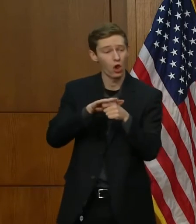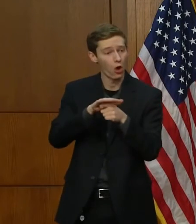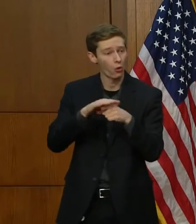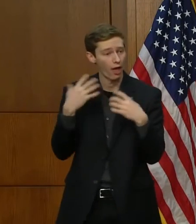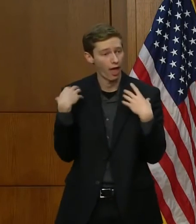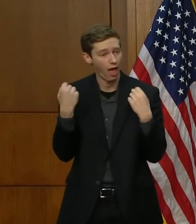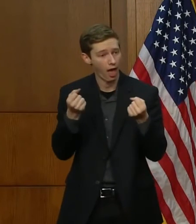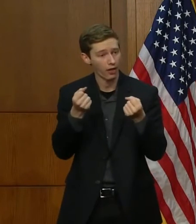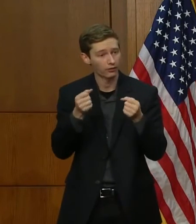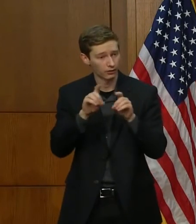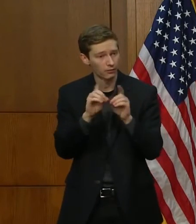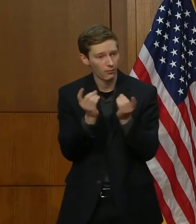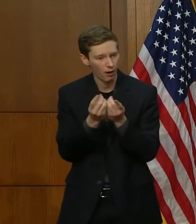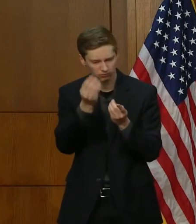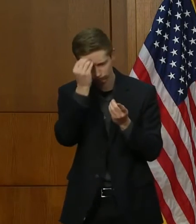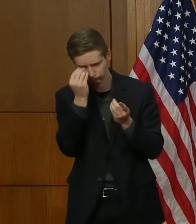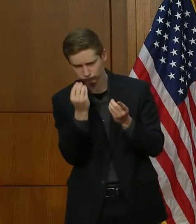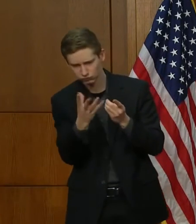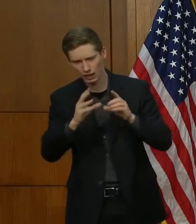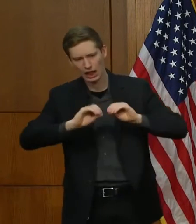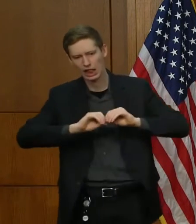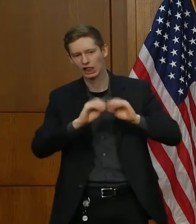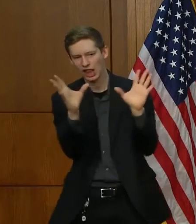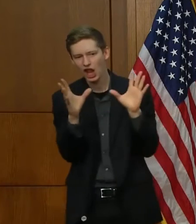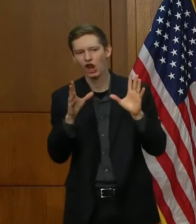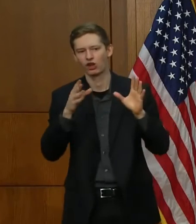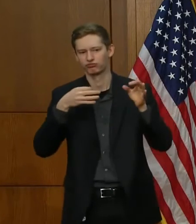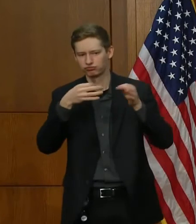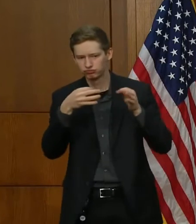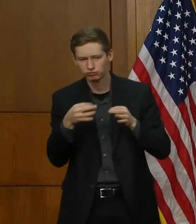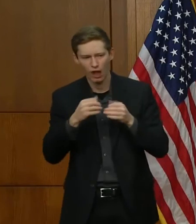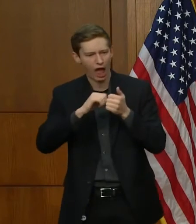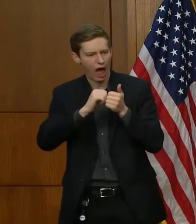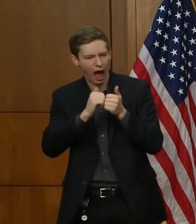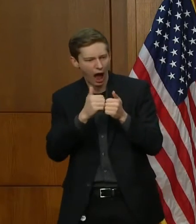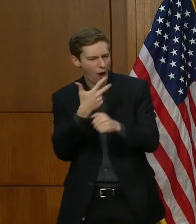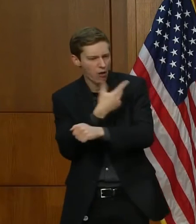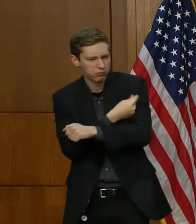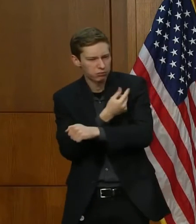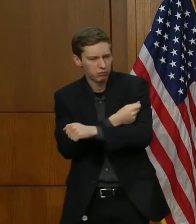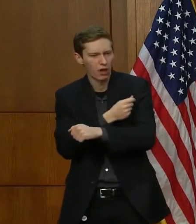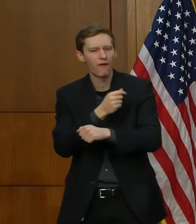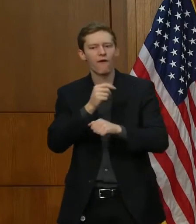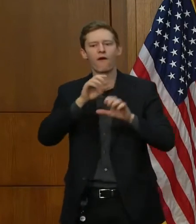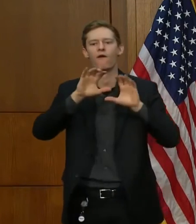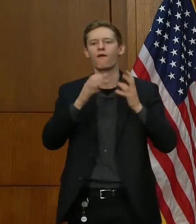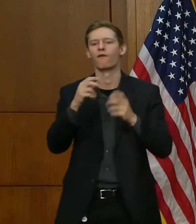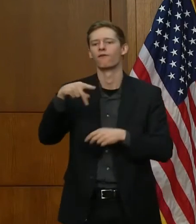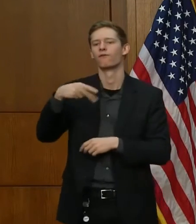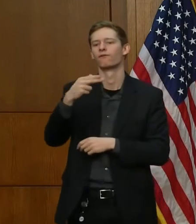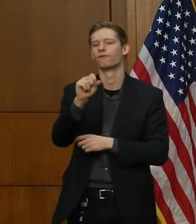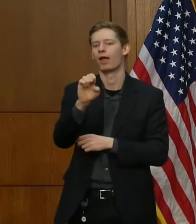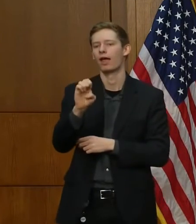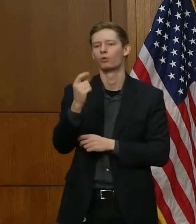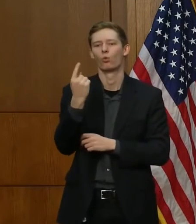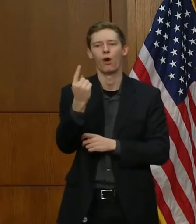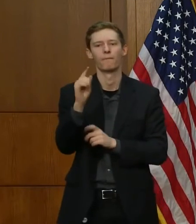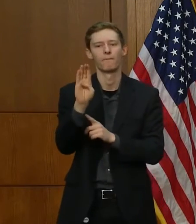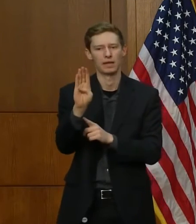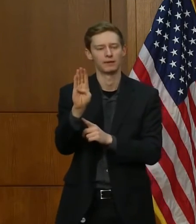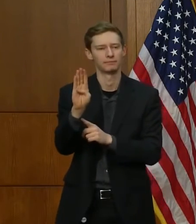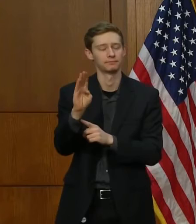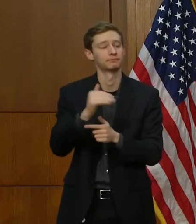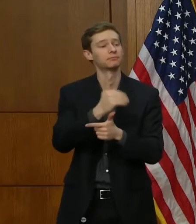about how to prioritize the people eligible for shots in phase one B. We emphasize that frontline